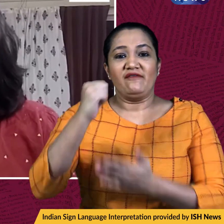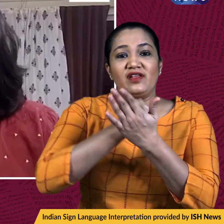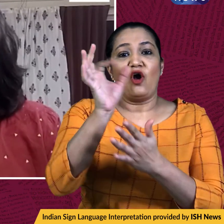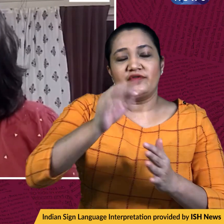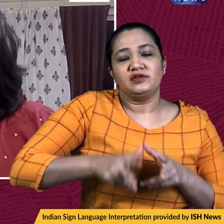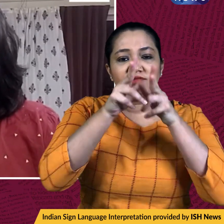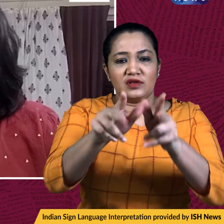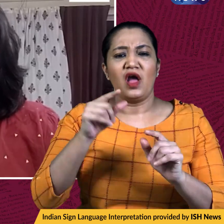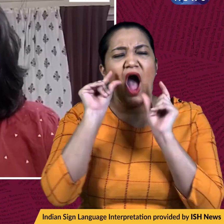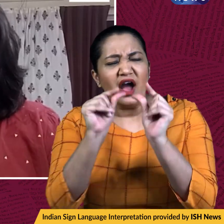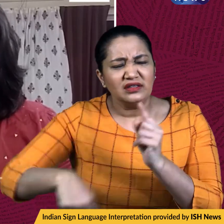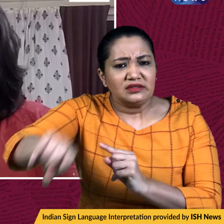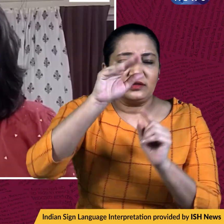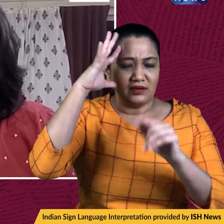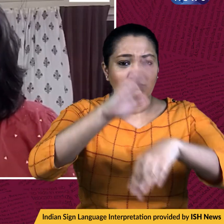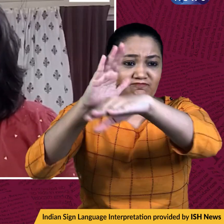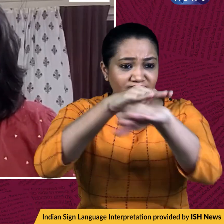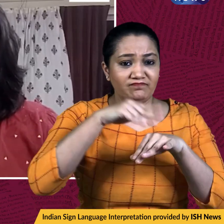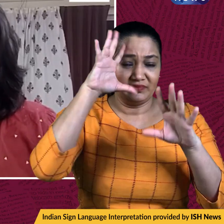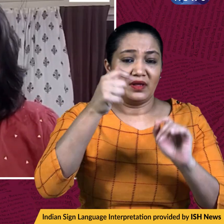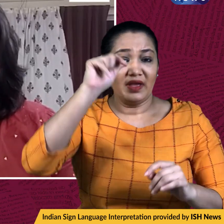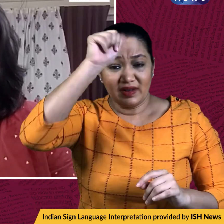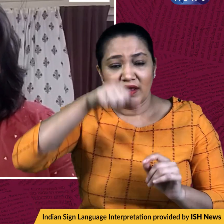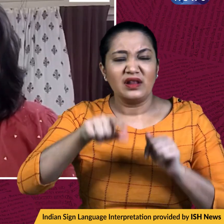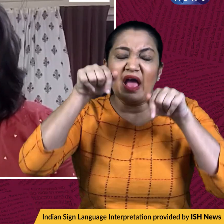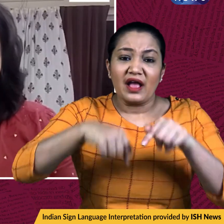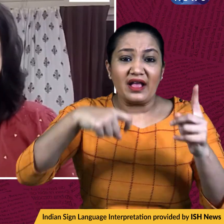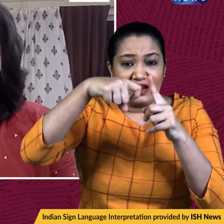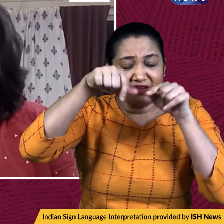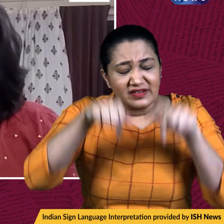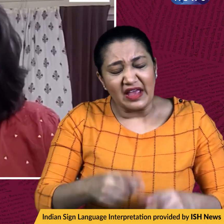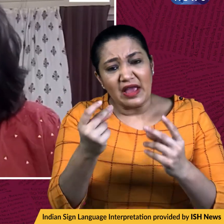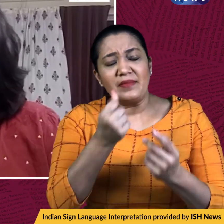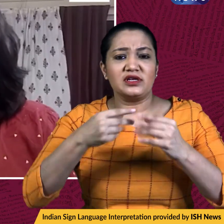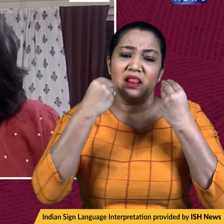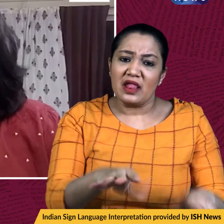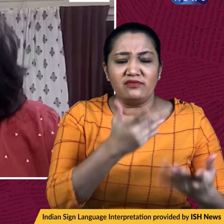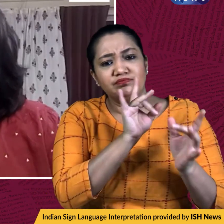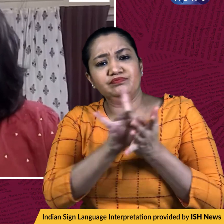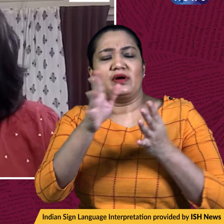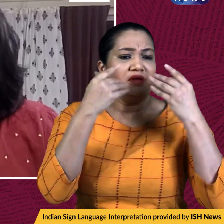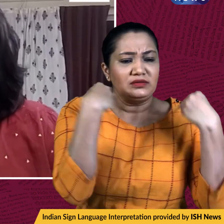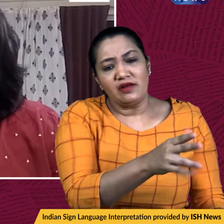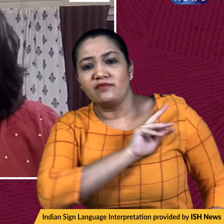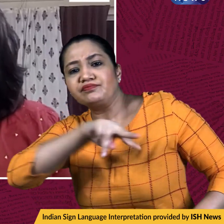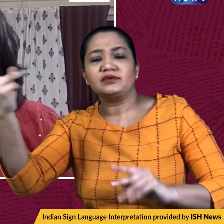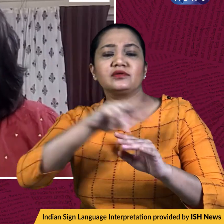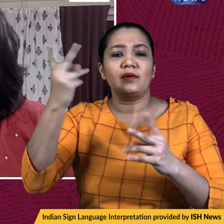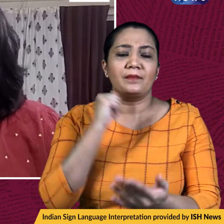urgent advisory to all Indian nationals in Kharkiv. They must leave Kharkiv immediately. Under all circumstances, they must reach